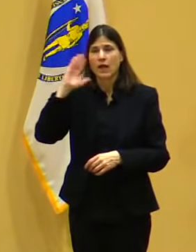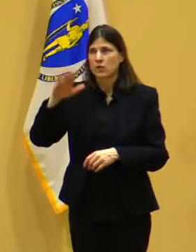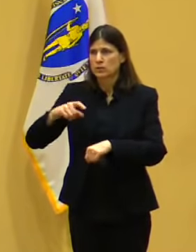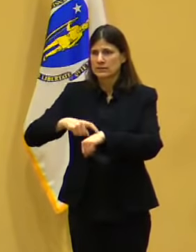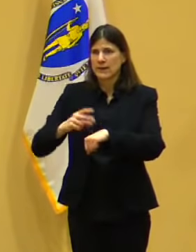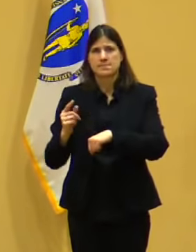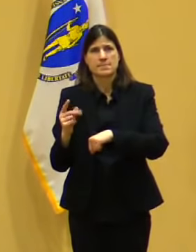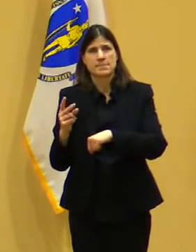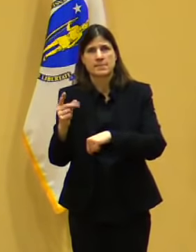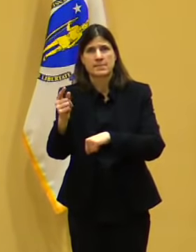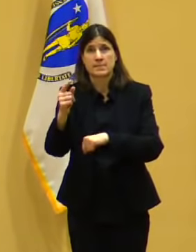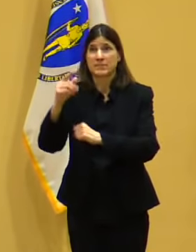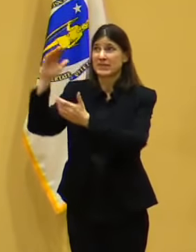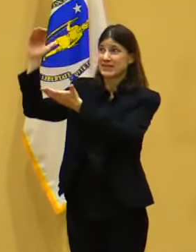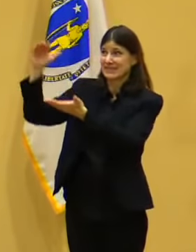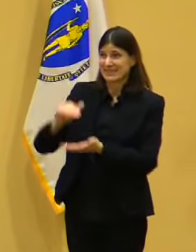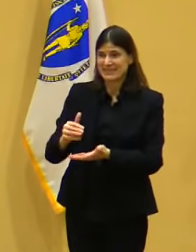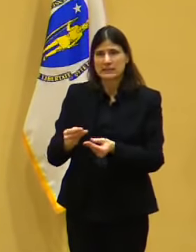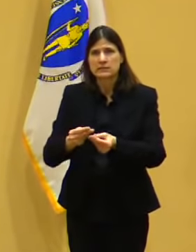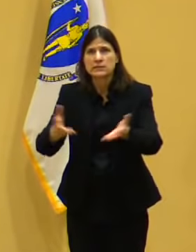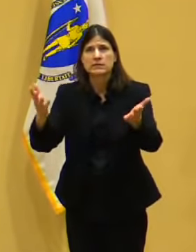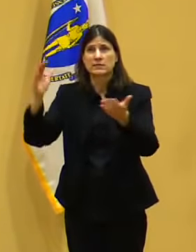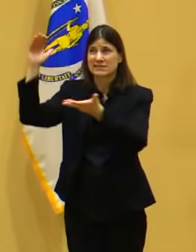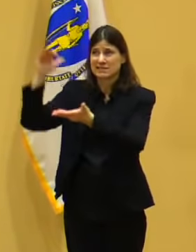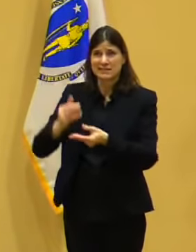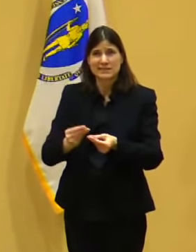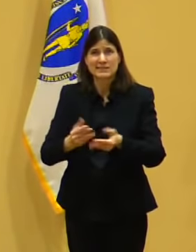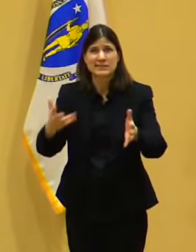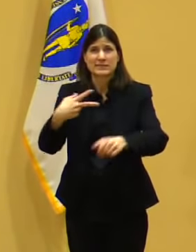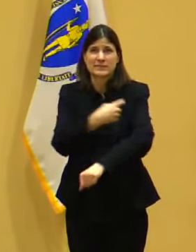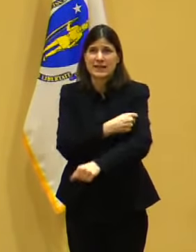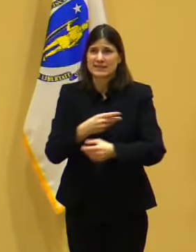people's arms as we possibly can as quickly as possible,